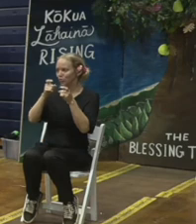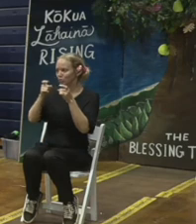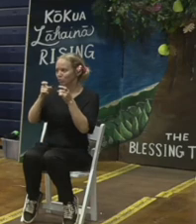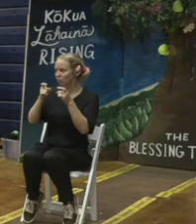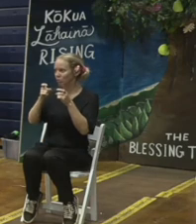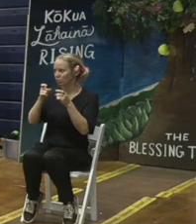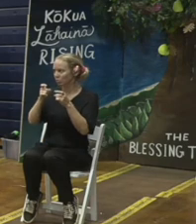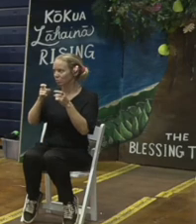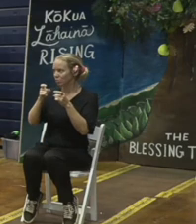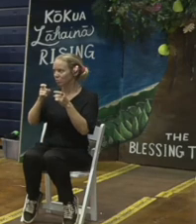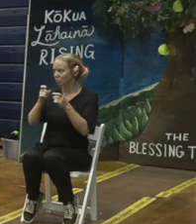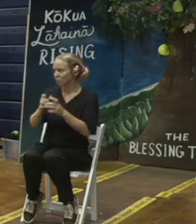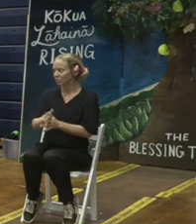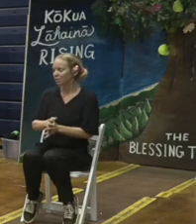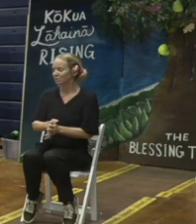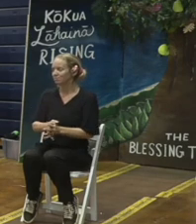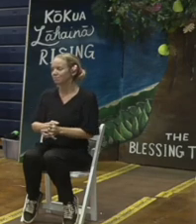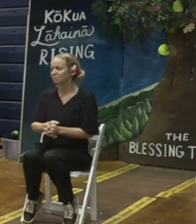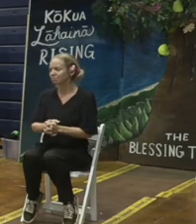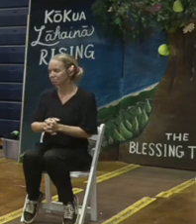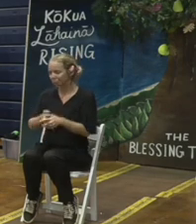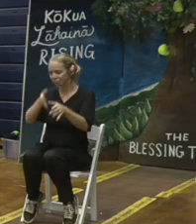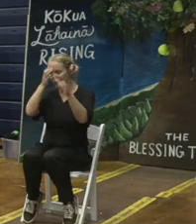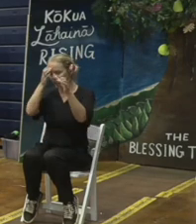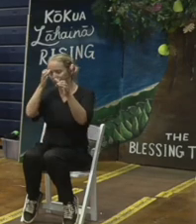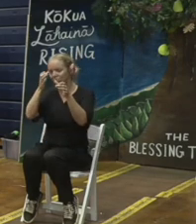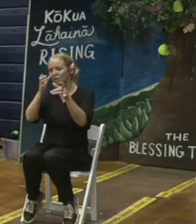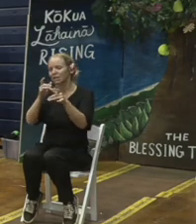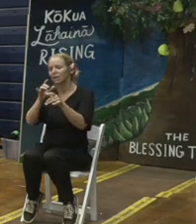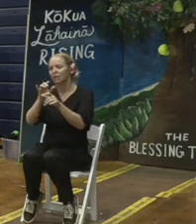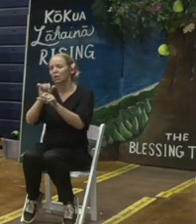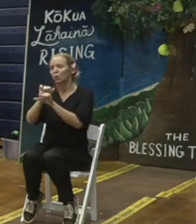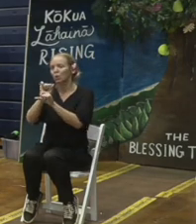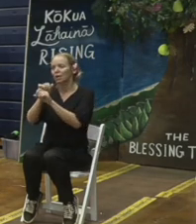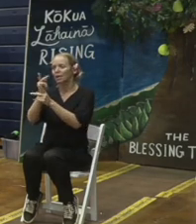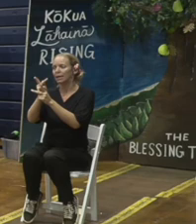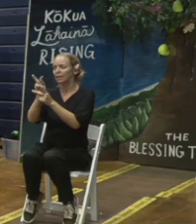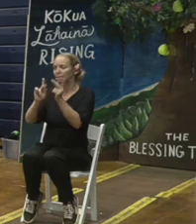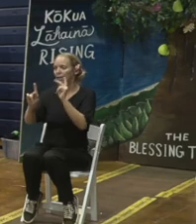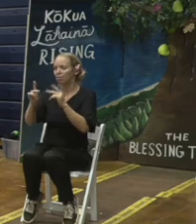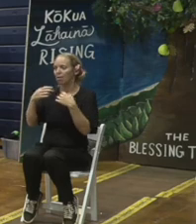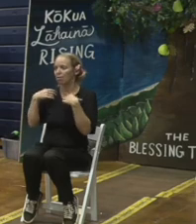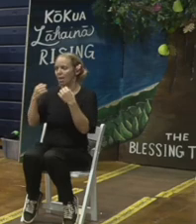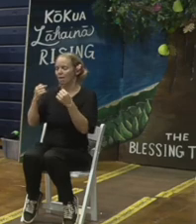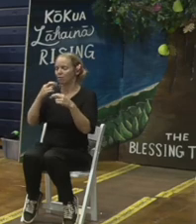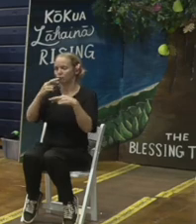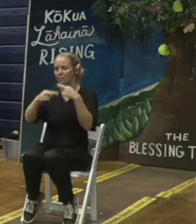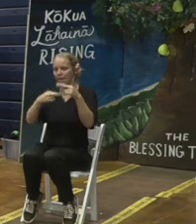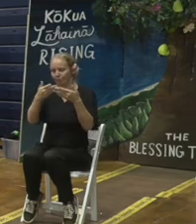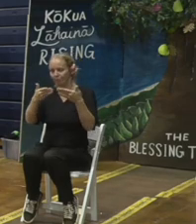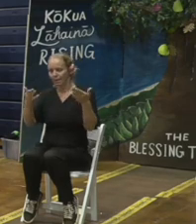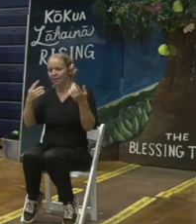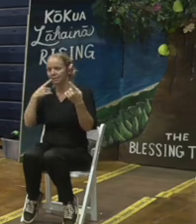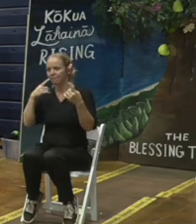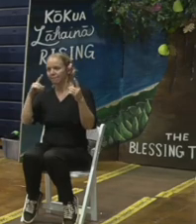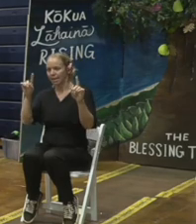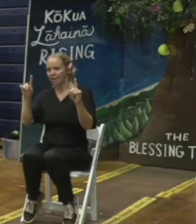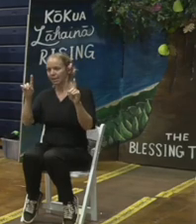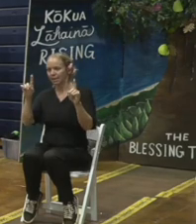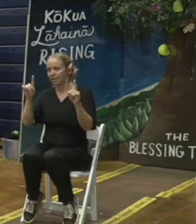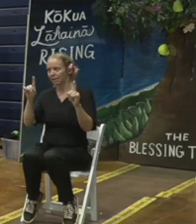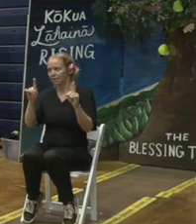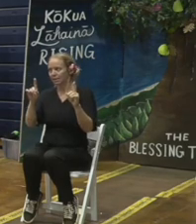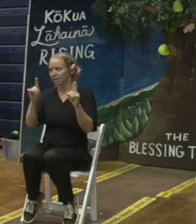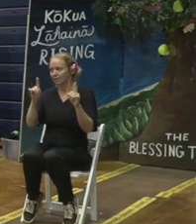duration space flight don't worry about that I work on keeping people alive and recycling things in a way that is effective in space